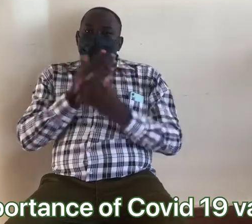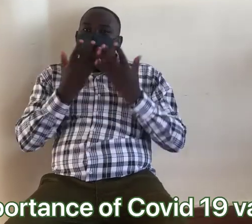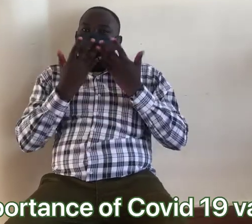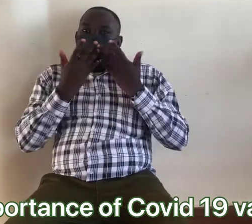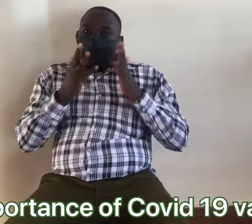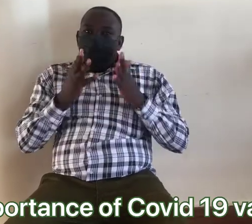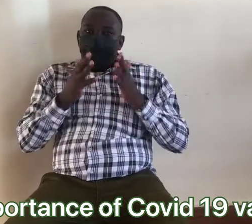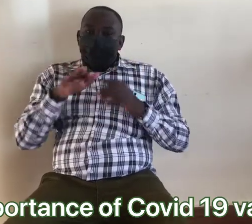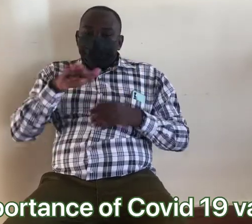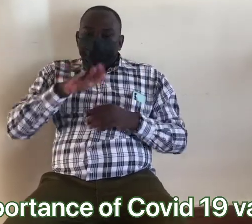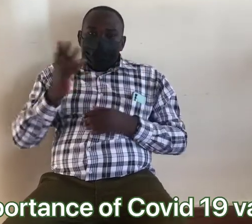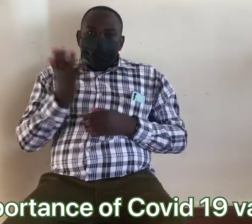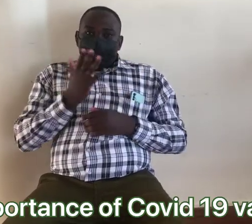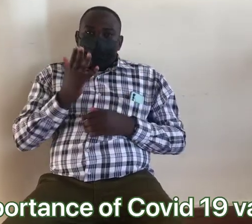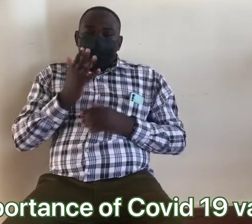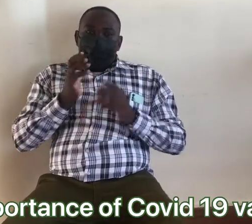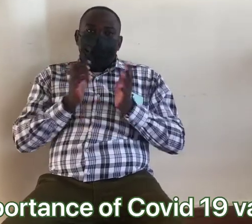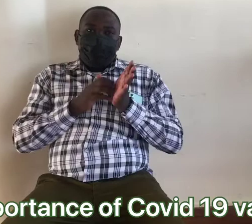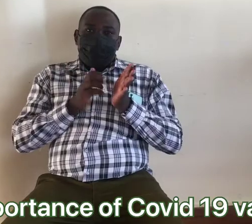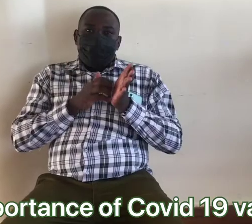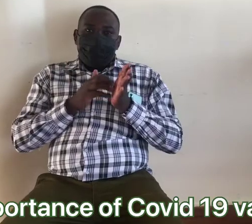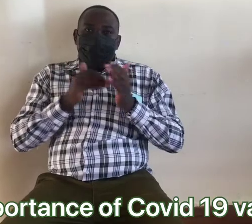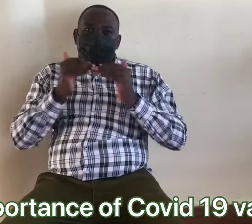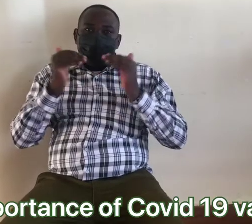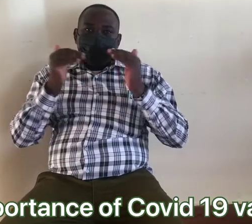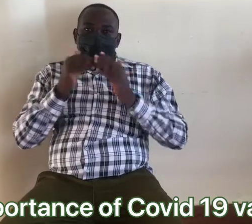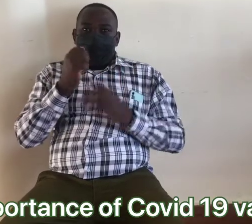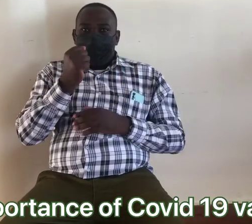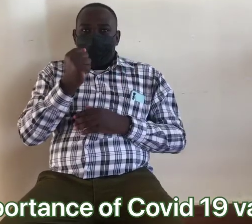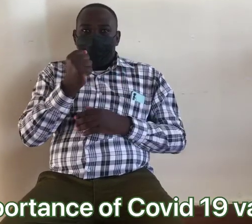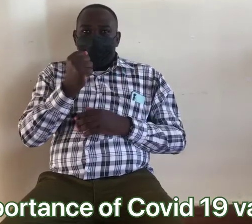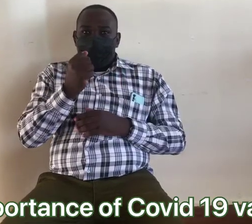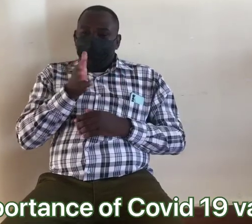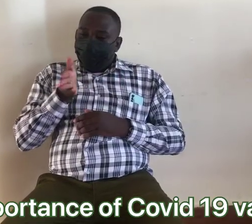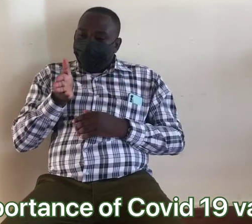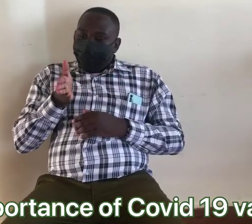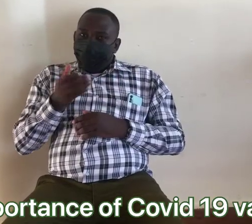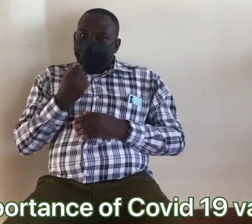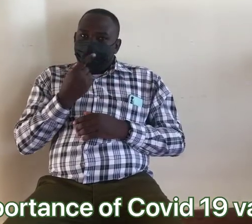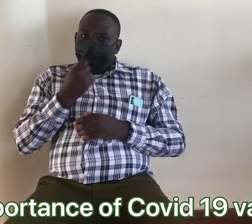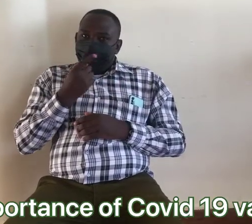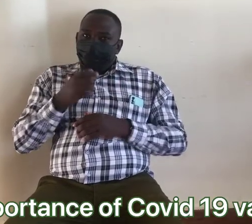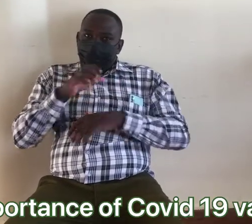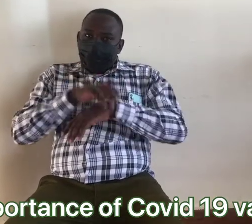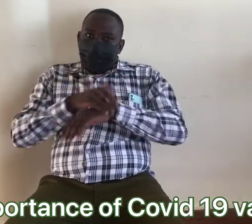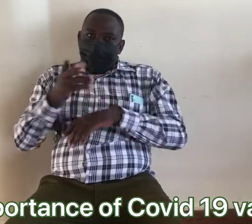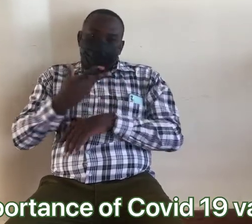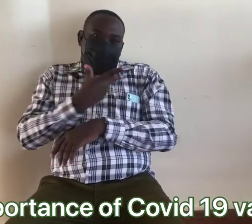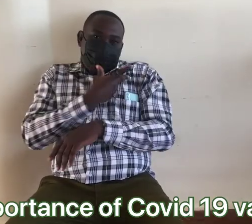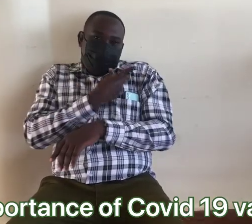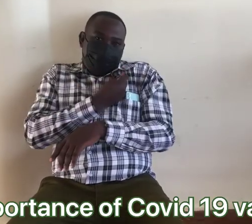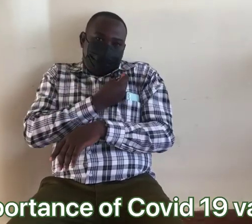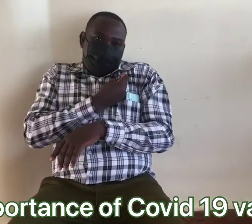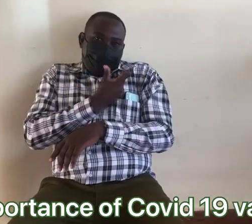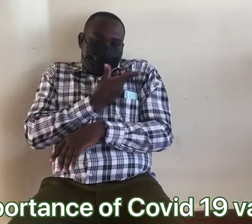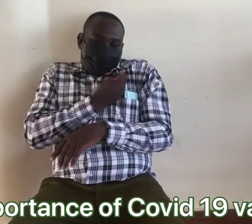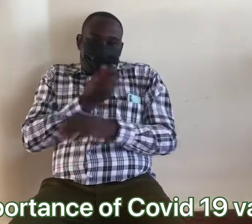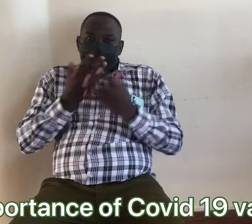I'm already vaccinated in Machakos level five. It's good to be